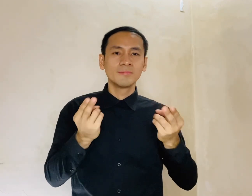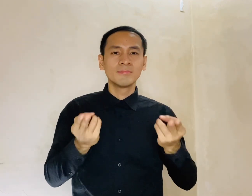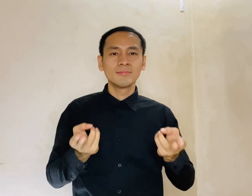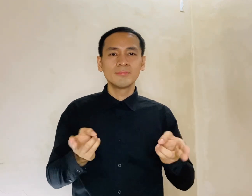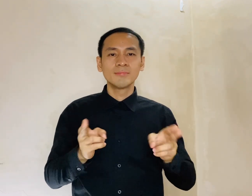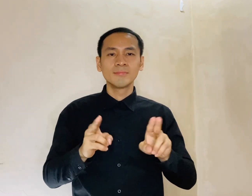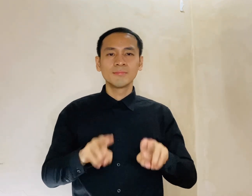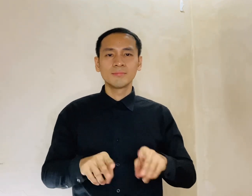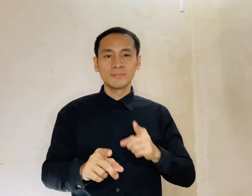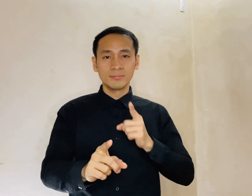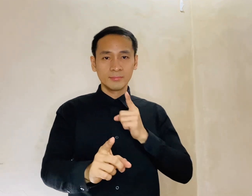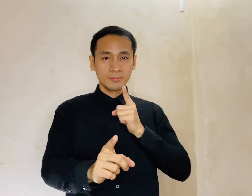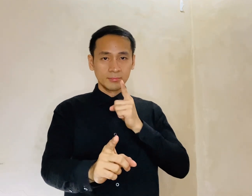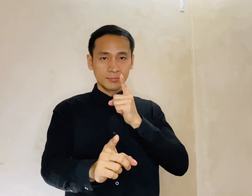going right